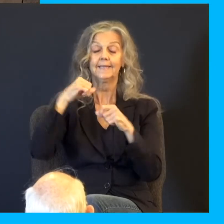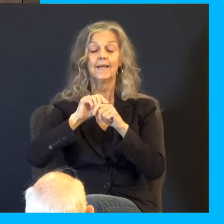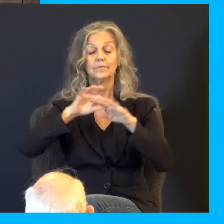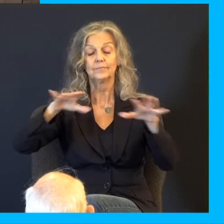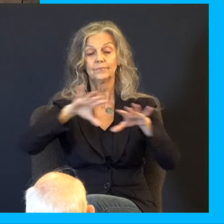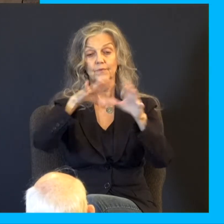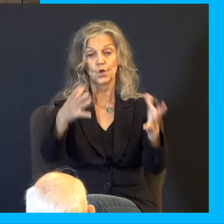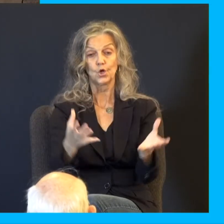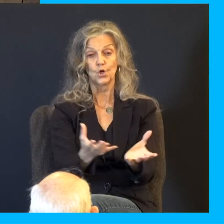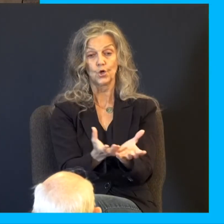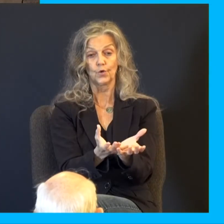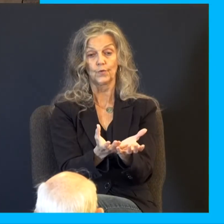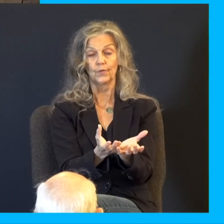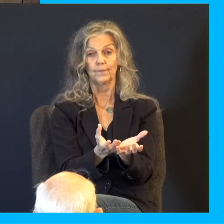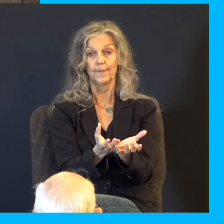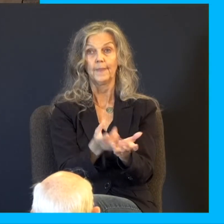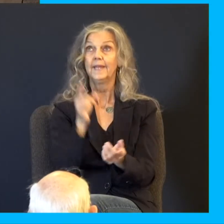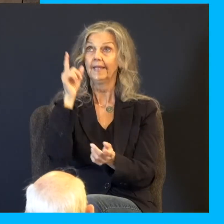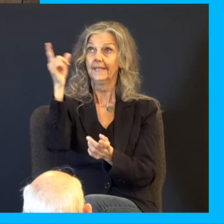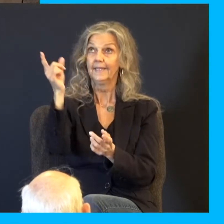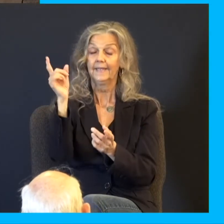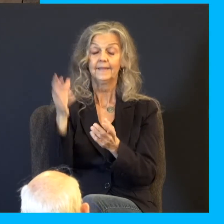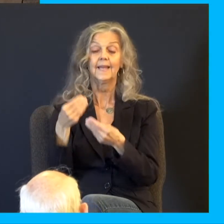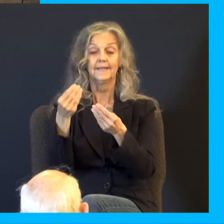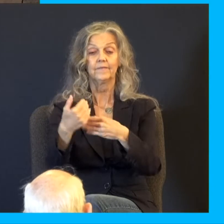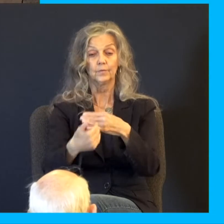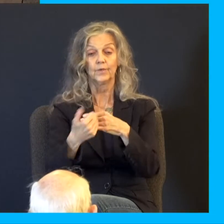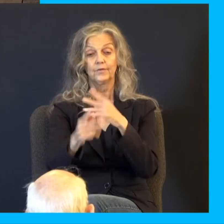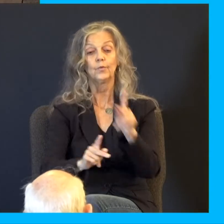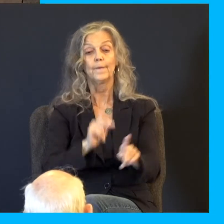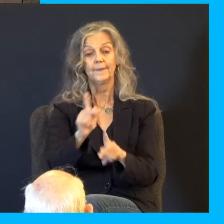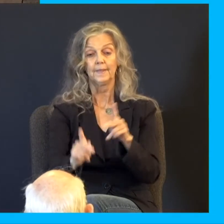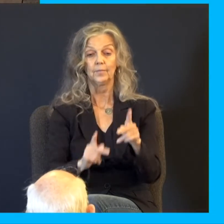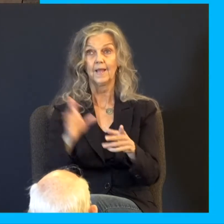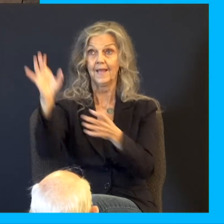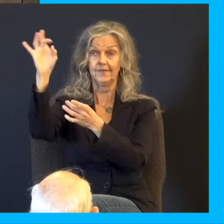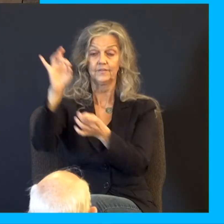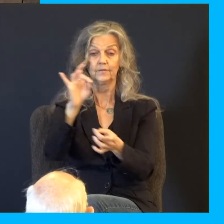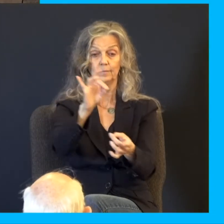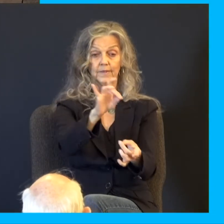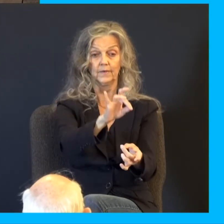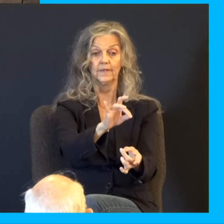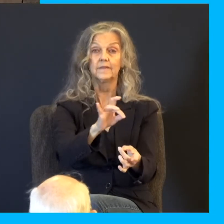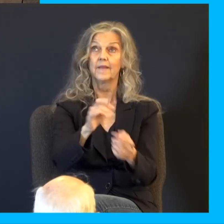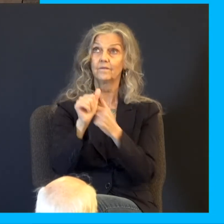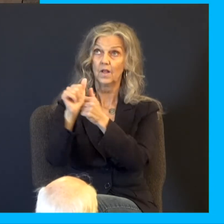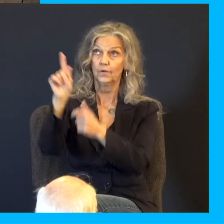and that which cometh out of it. He that giveth bread unto the people upon it, and the spirit to them that walk therein. I the Lord have